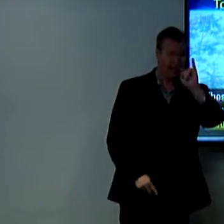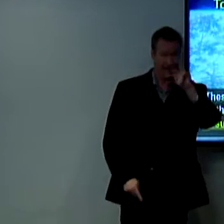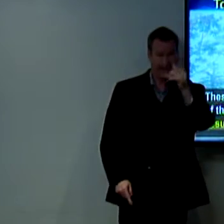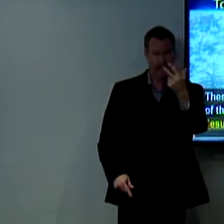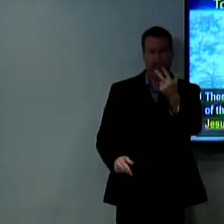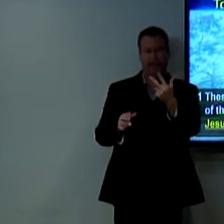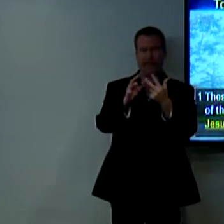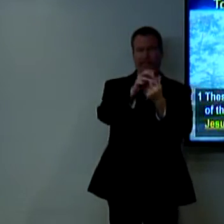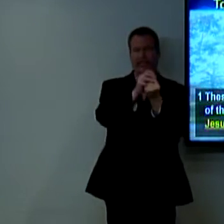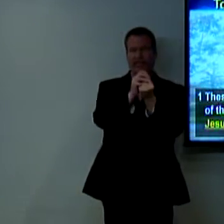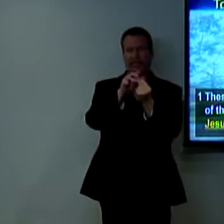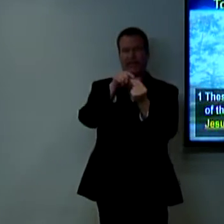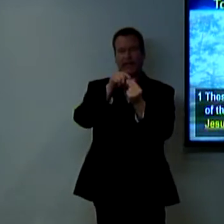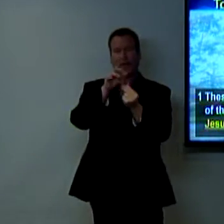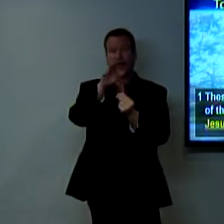Timothy all three of them